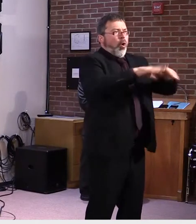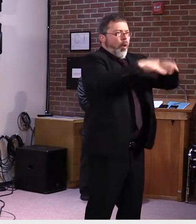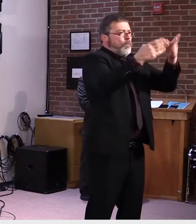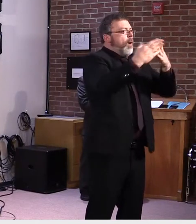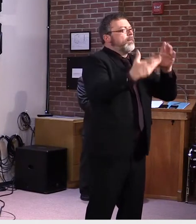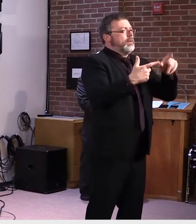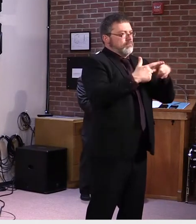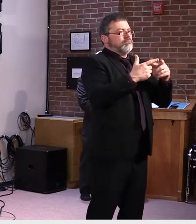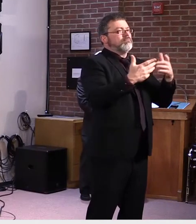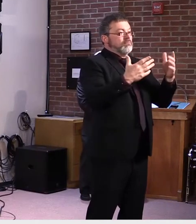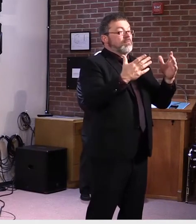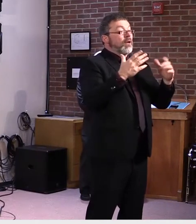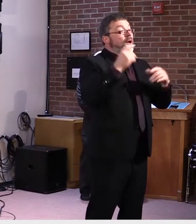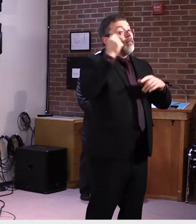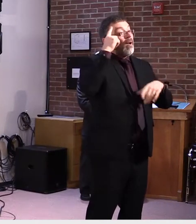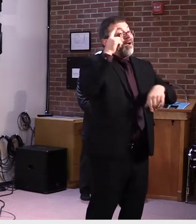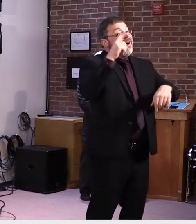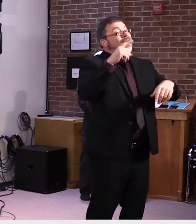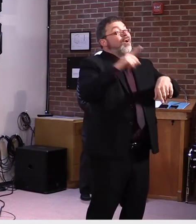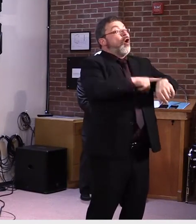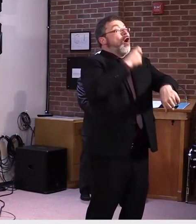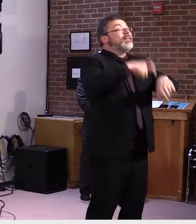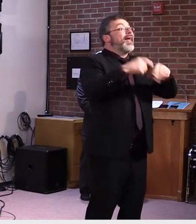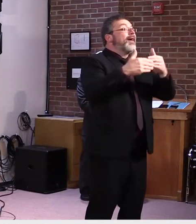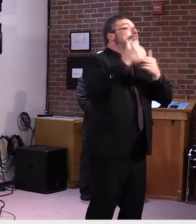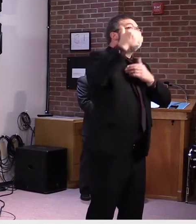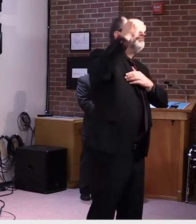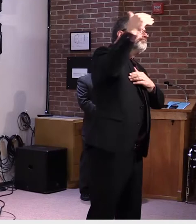identified and no doubt will require additional federal help.